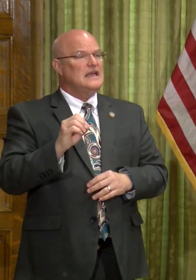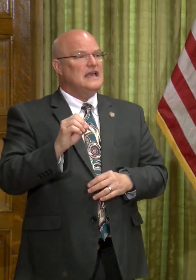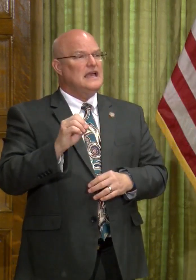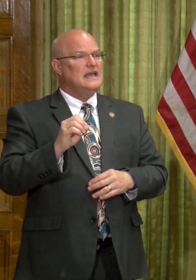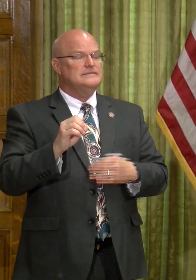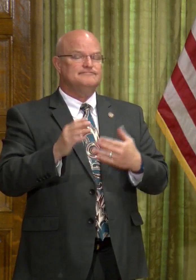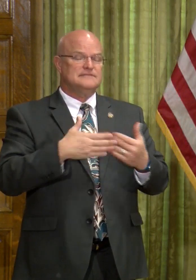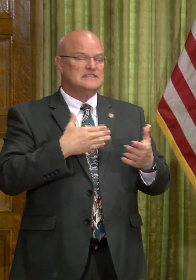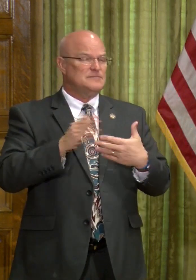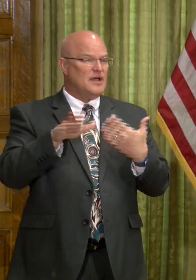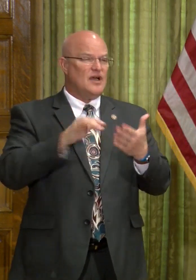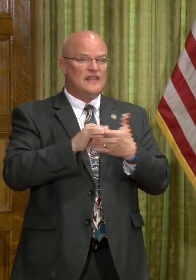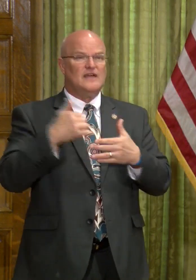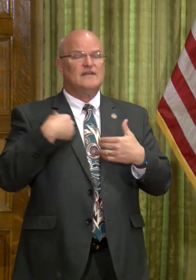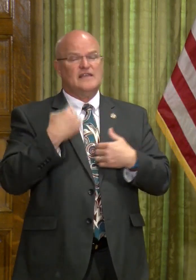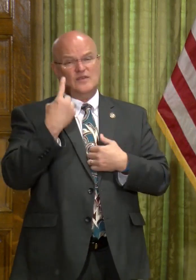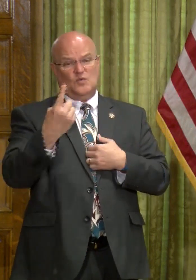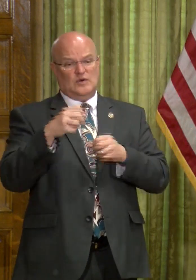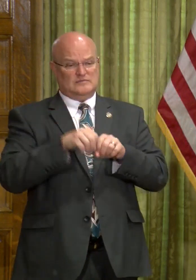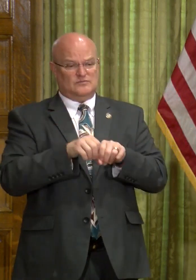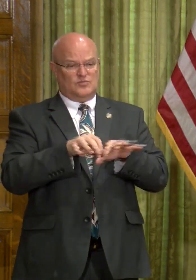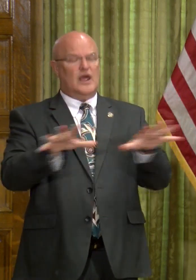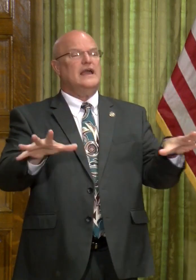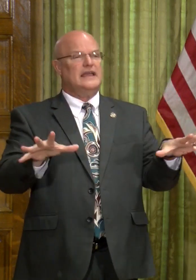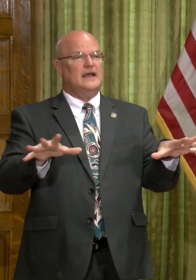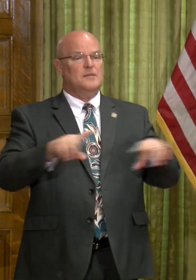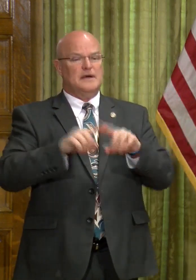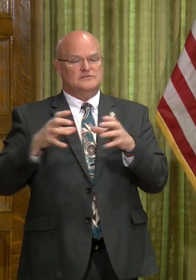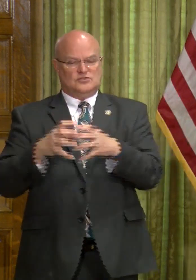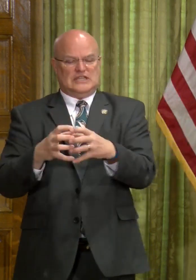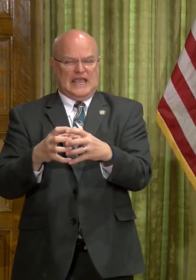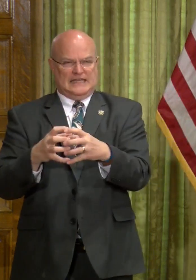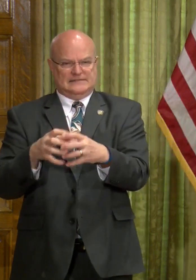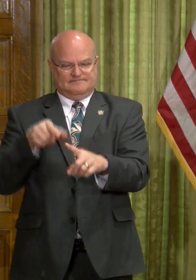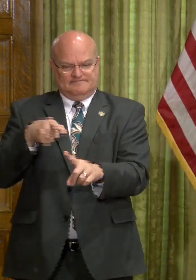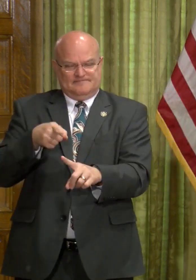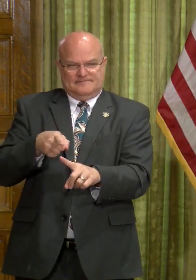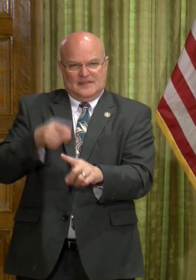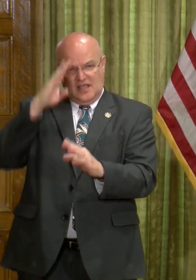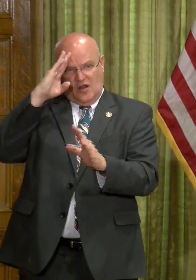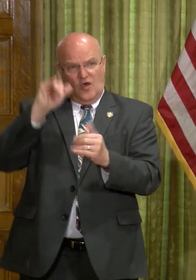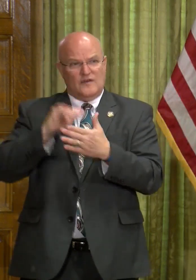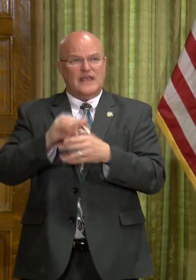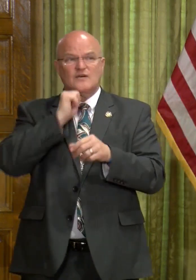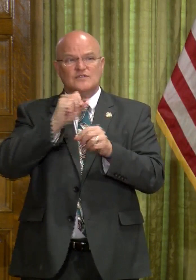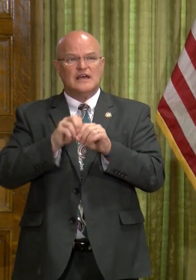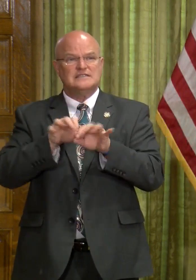and despite all of that, we've had this one breakout, but you contain it, and hopefully that it will not be